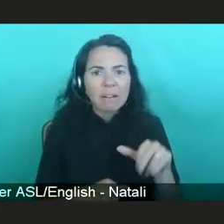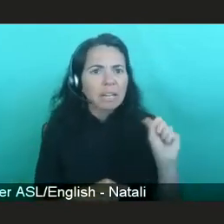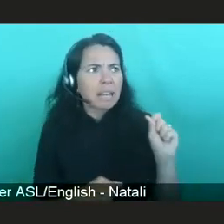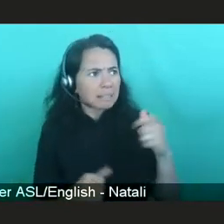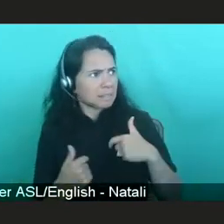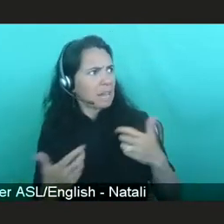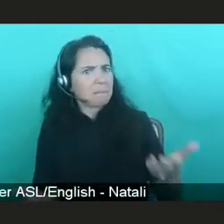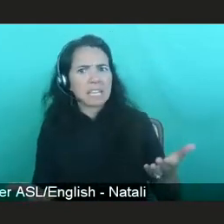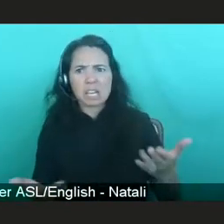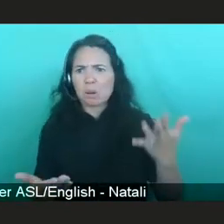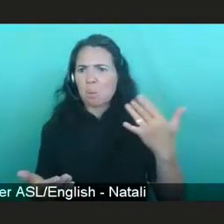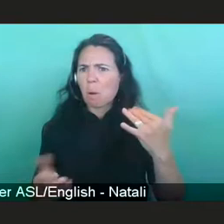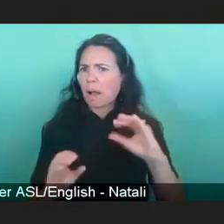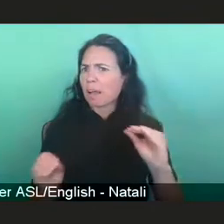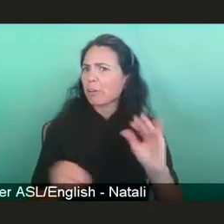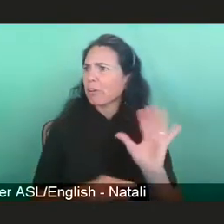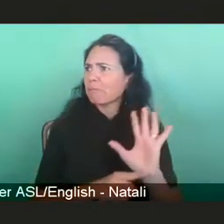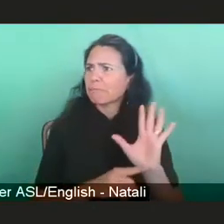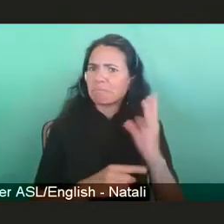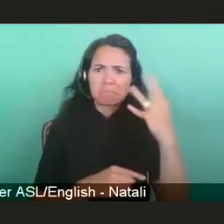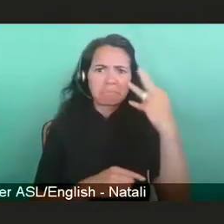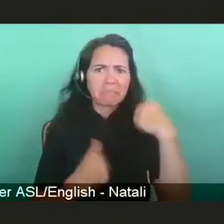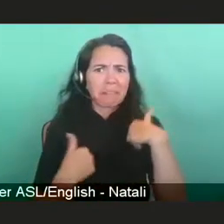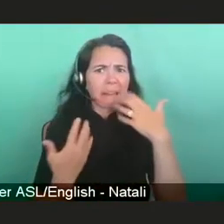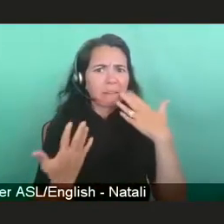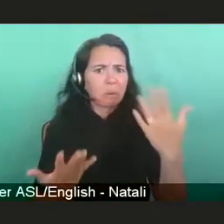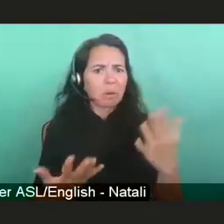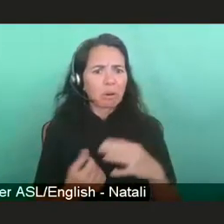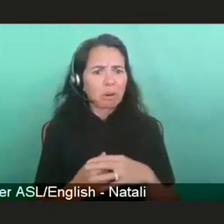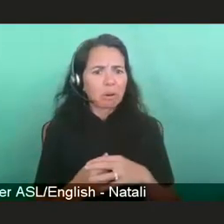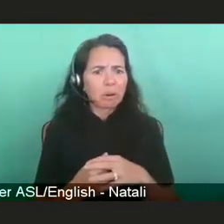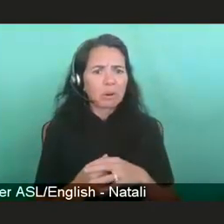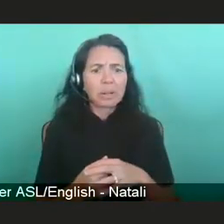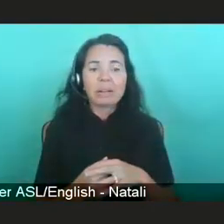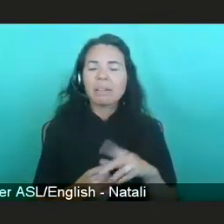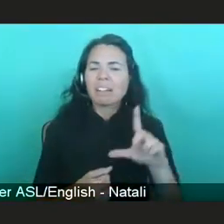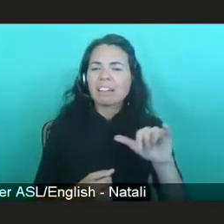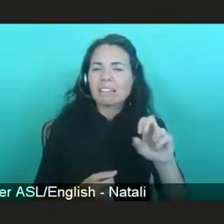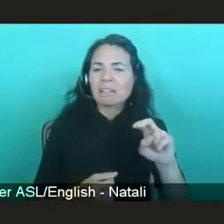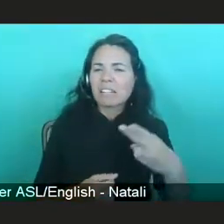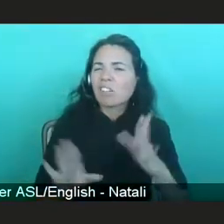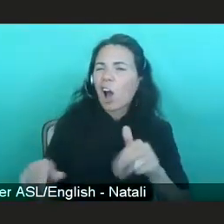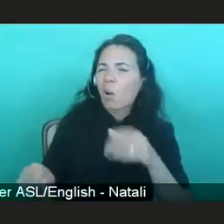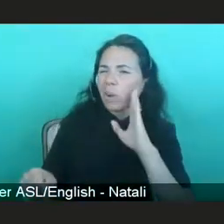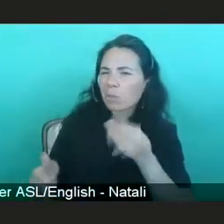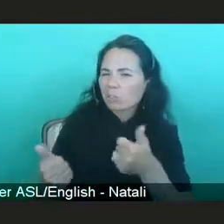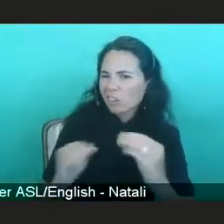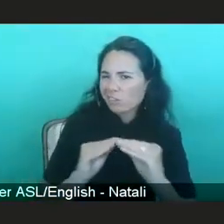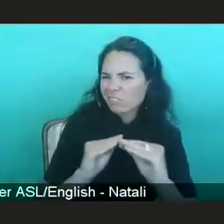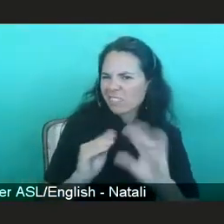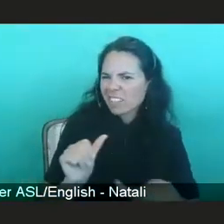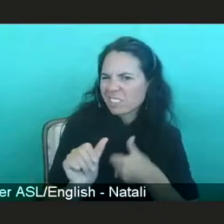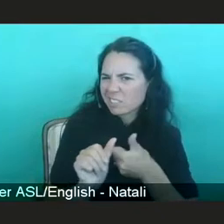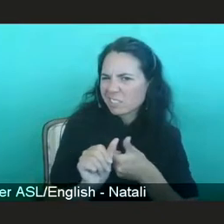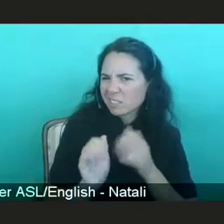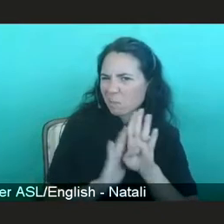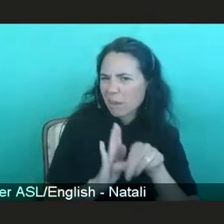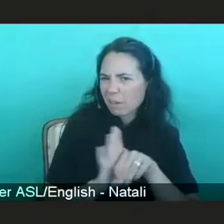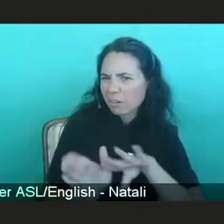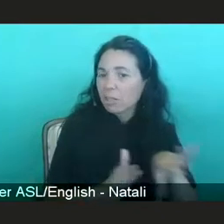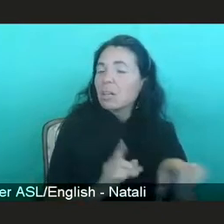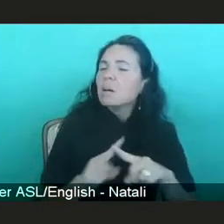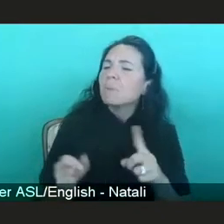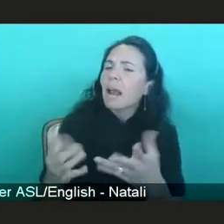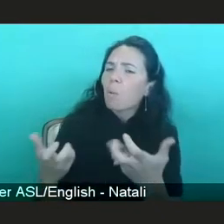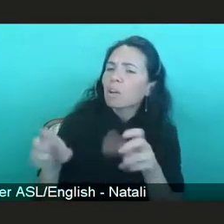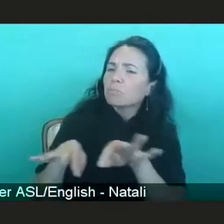the story with the video here, but... Okay, well, we'll work on that. And so, Larry, tell us a little bit about the similarities between